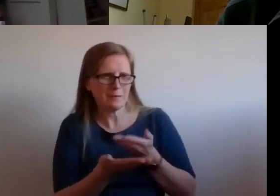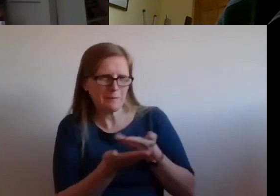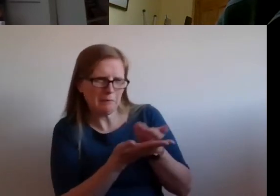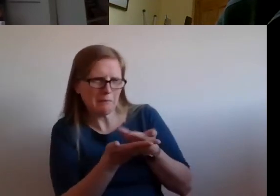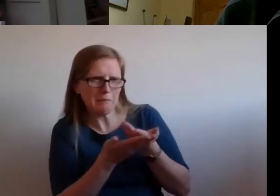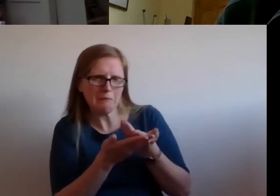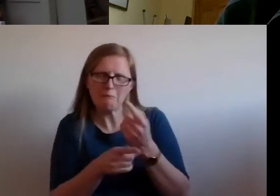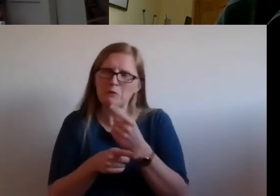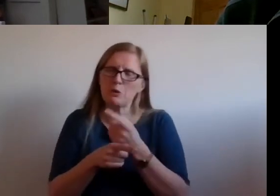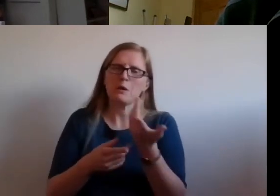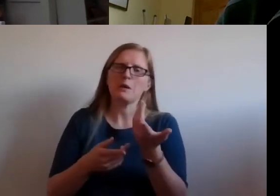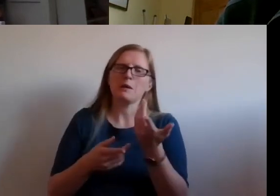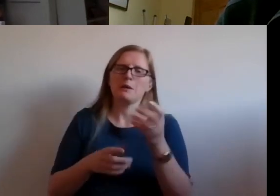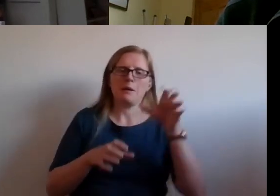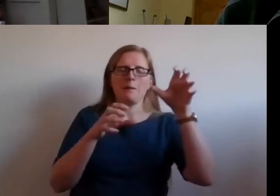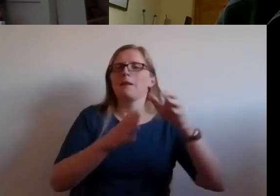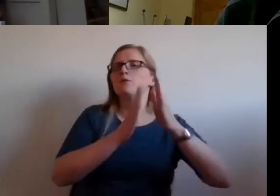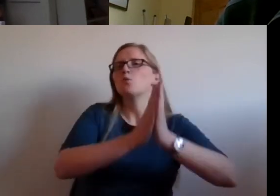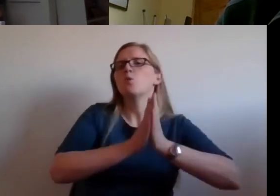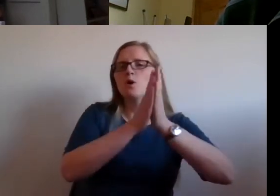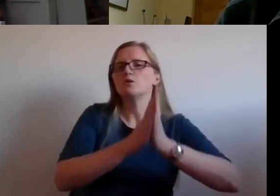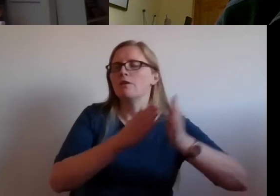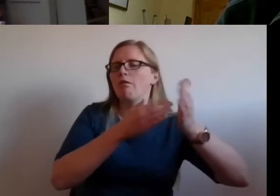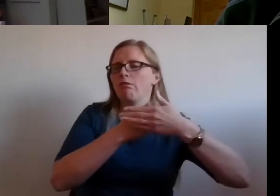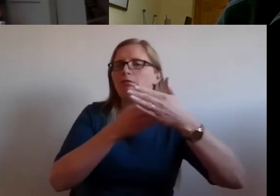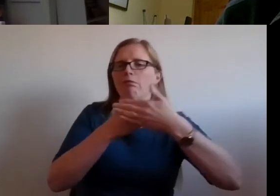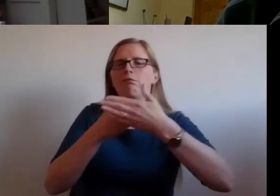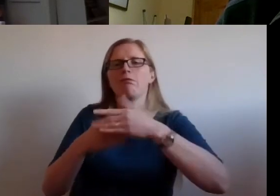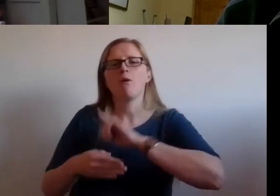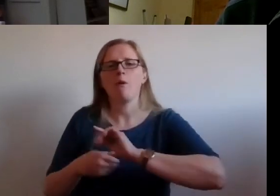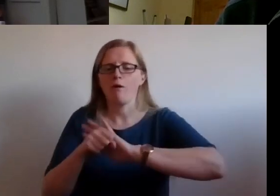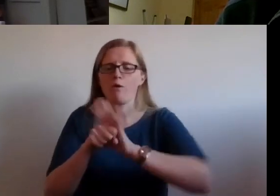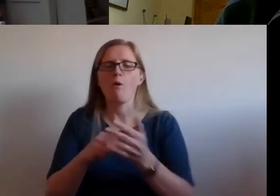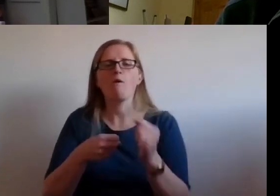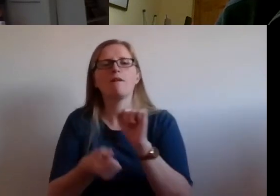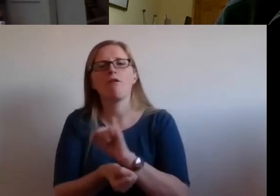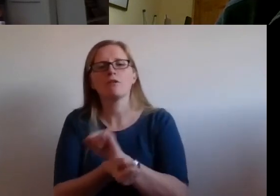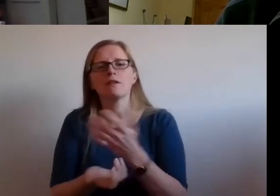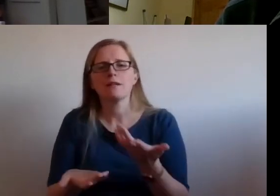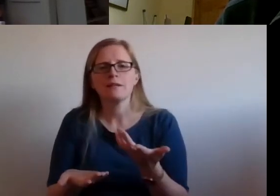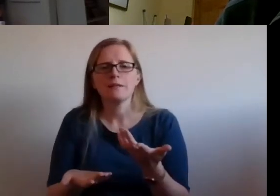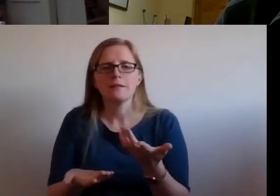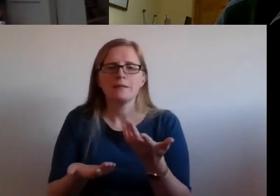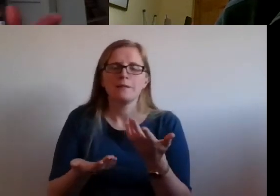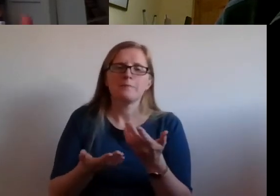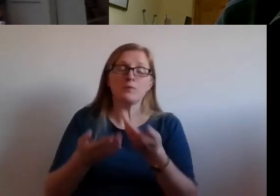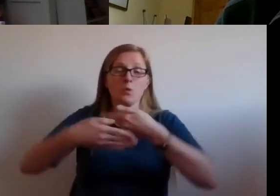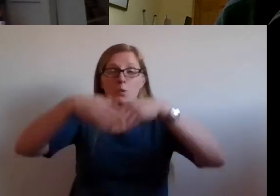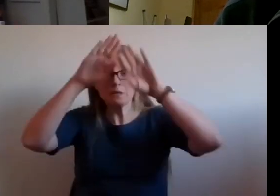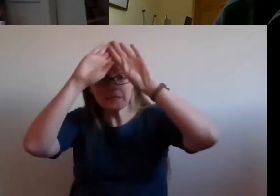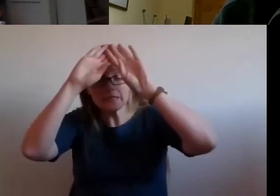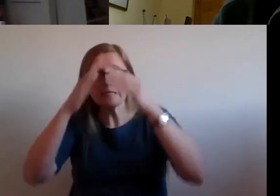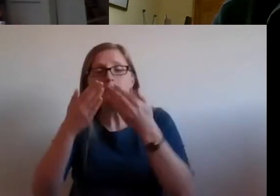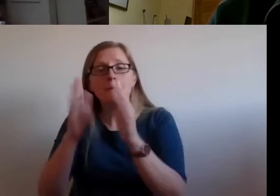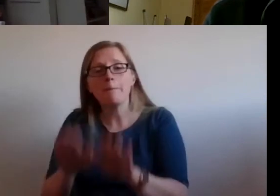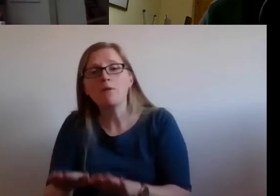community centres and various faith communities, Sikh, Muslim and others, and how the lack of